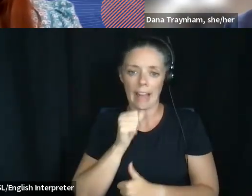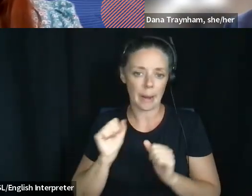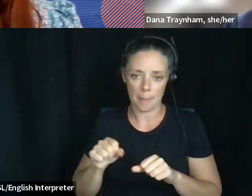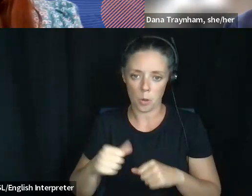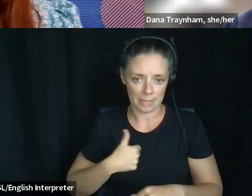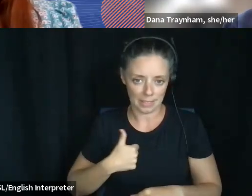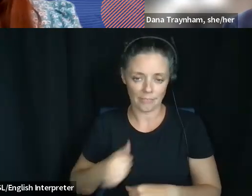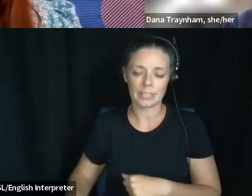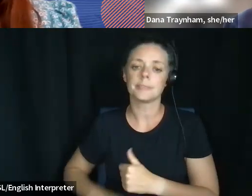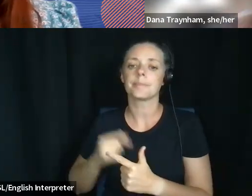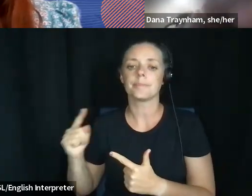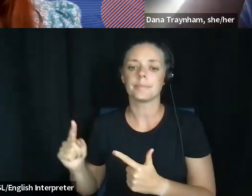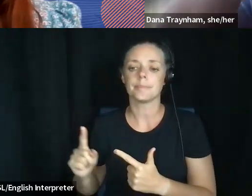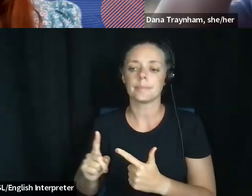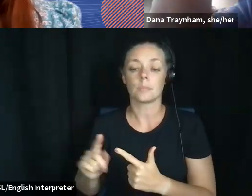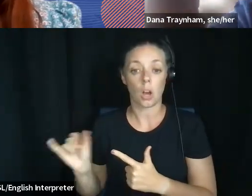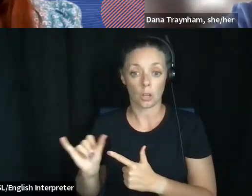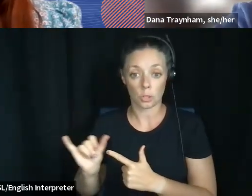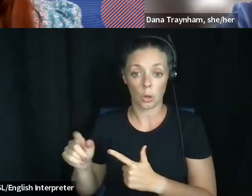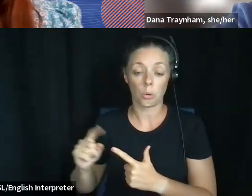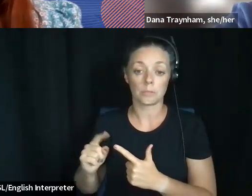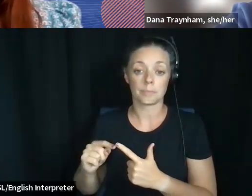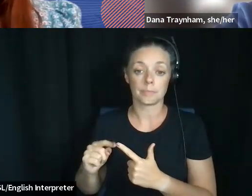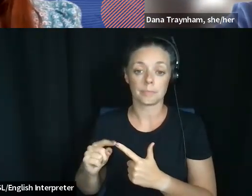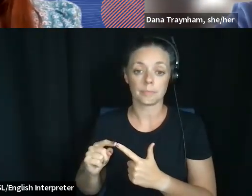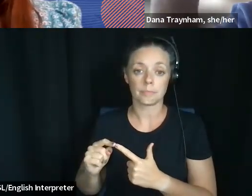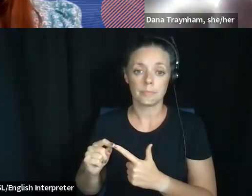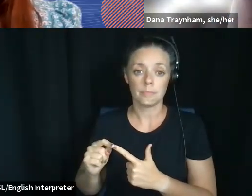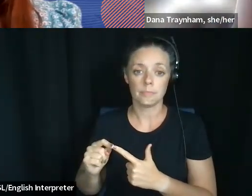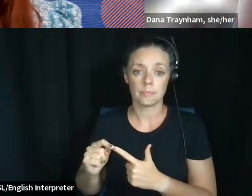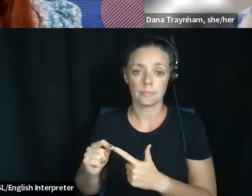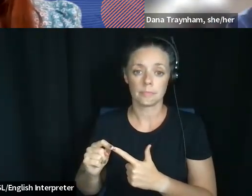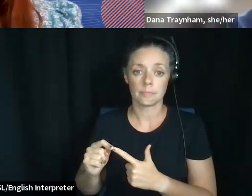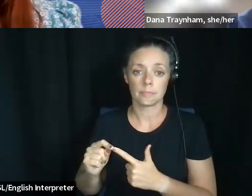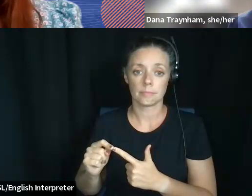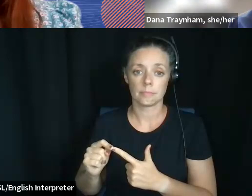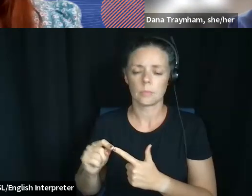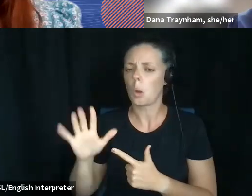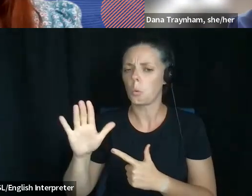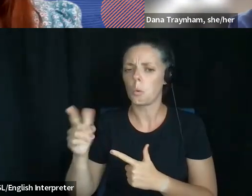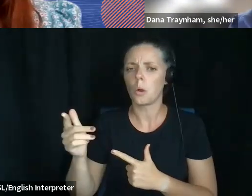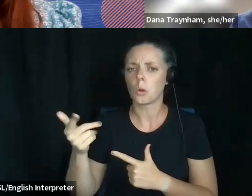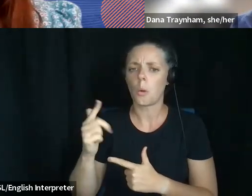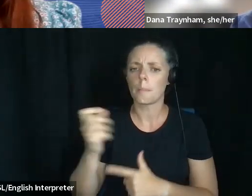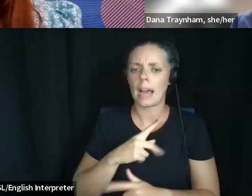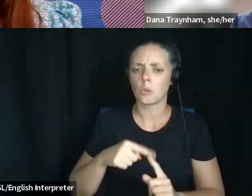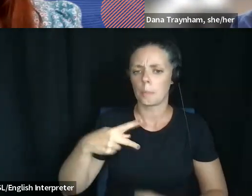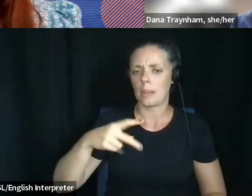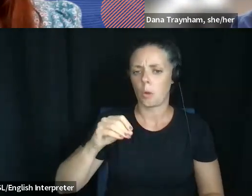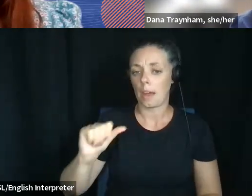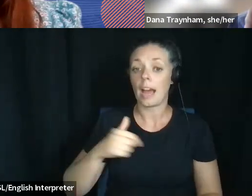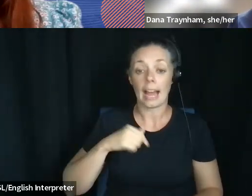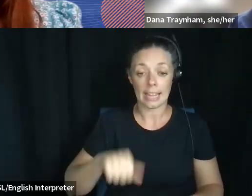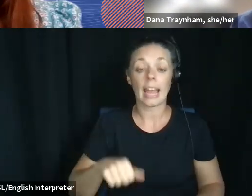myself. Also under the umbrella of advanced directives, oh, let me go back to a power of attorney. I could do it for